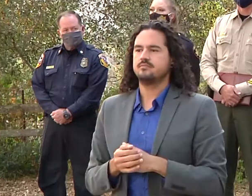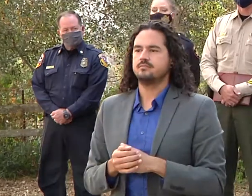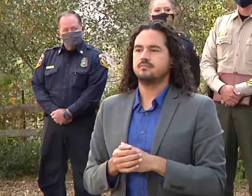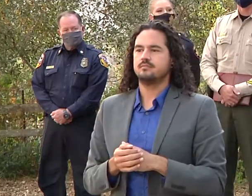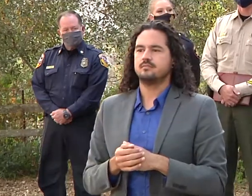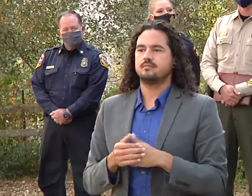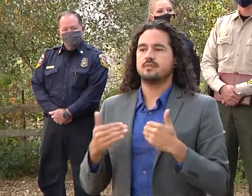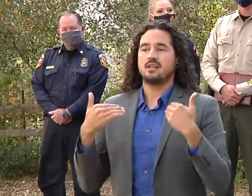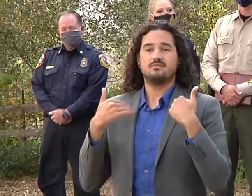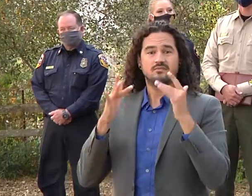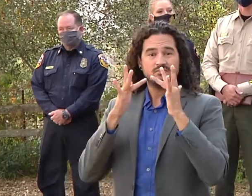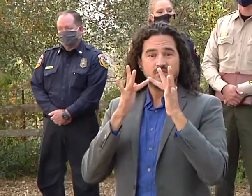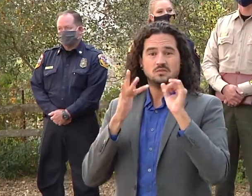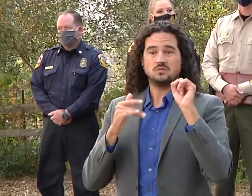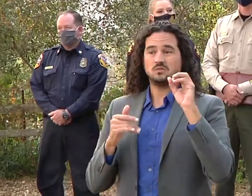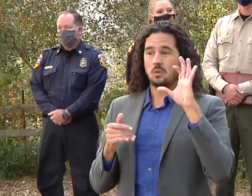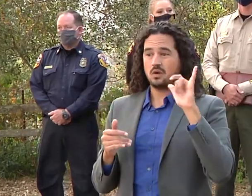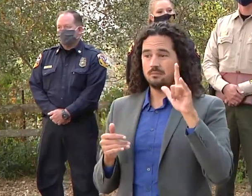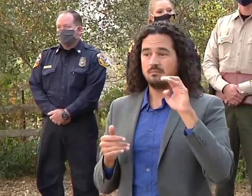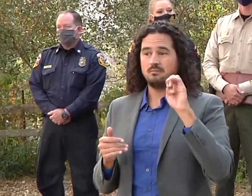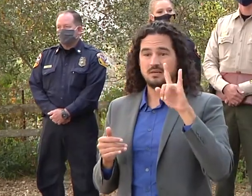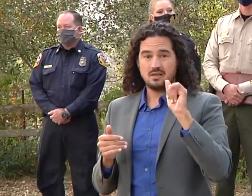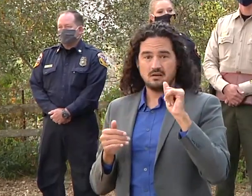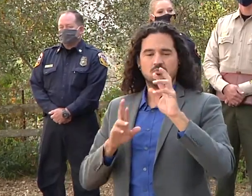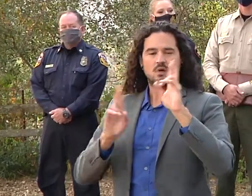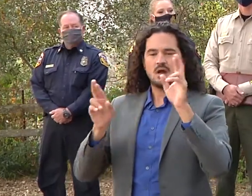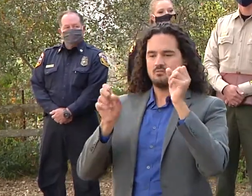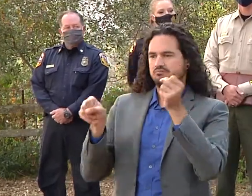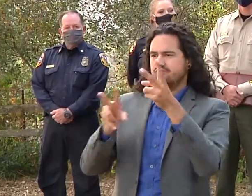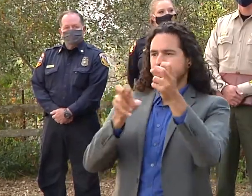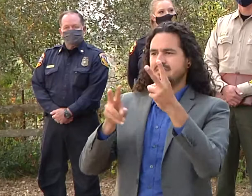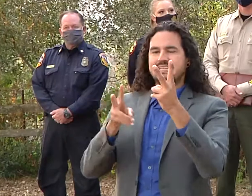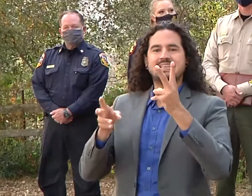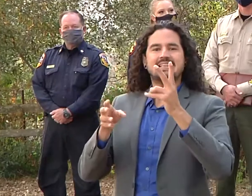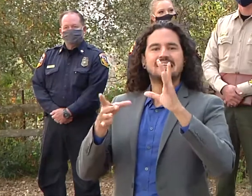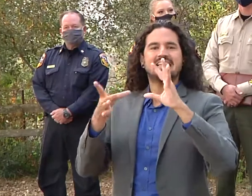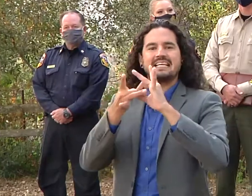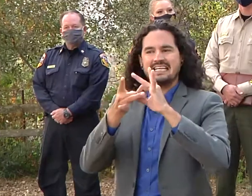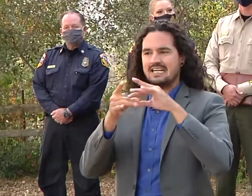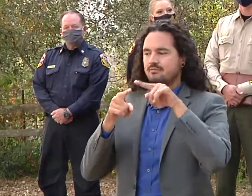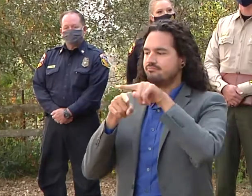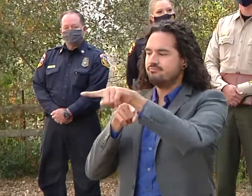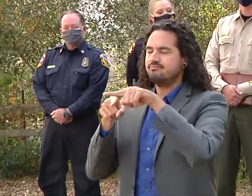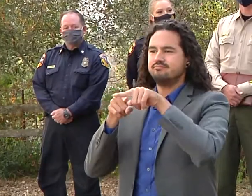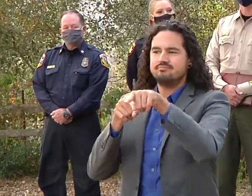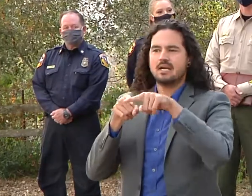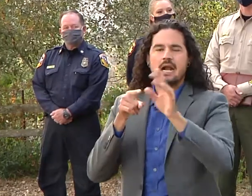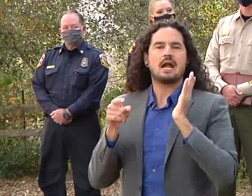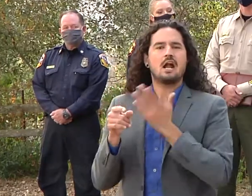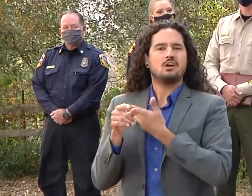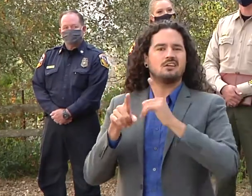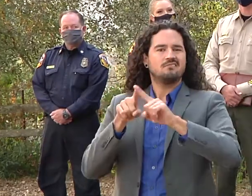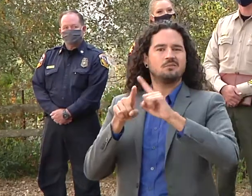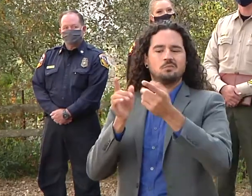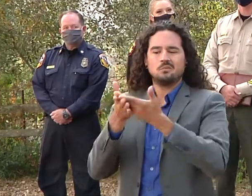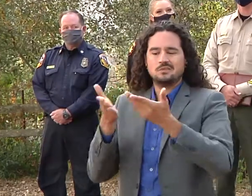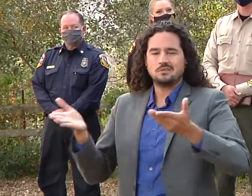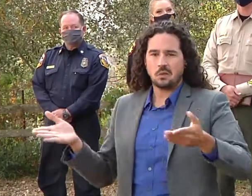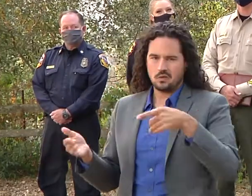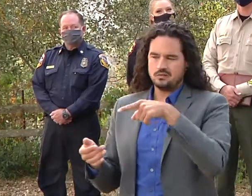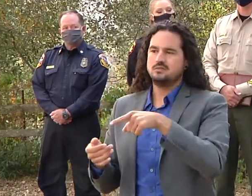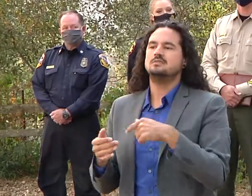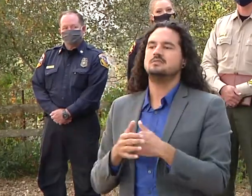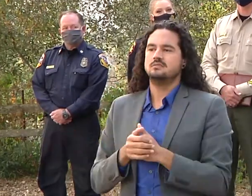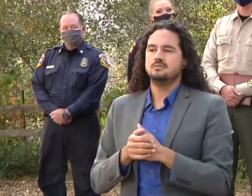along with linking with all of our partners is really the best place to get the most comprehensive information especially because it changes daily